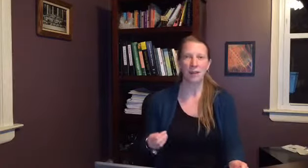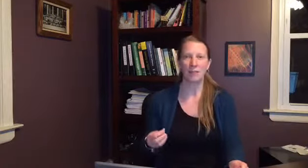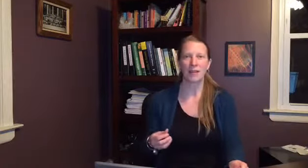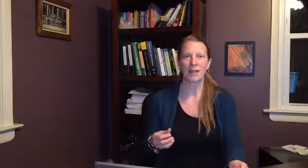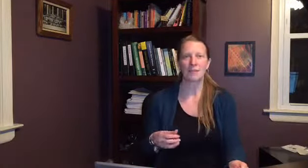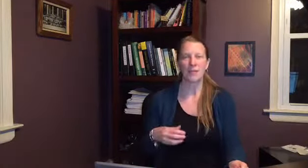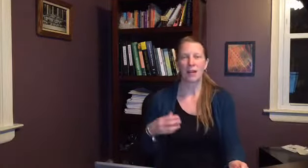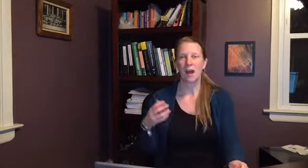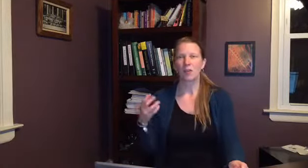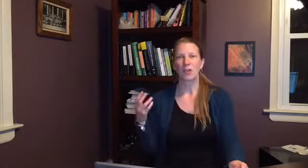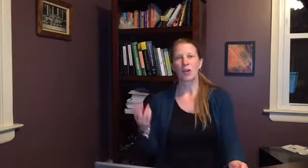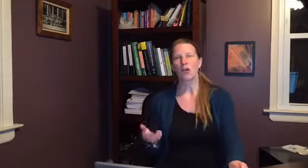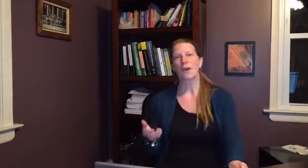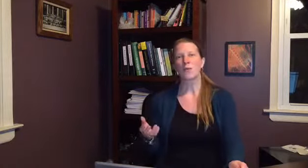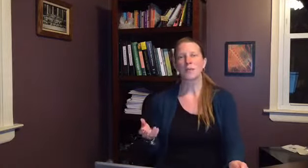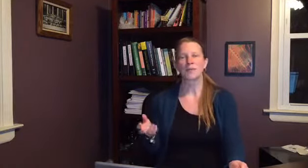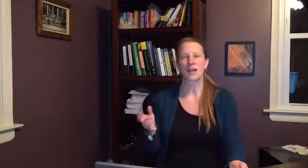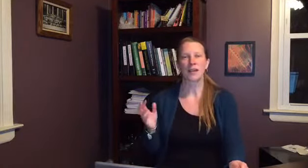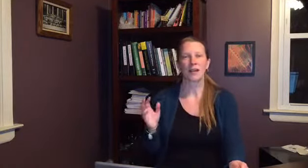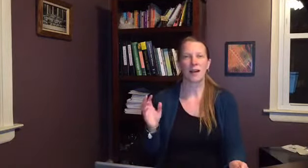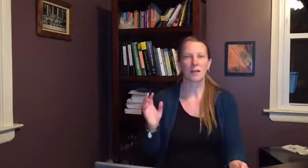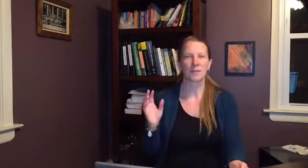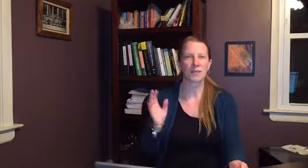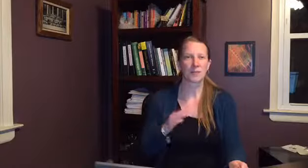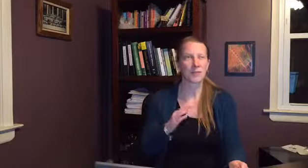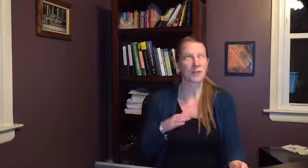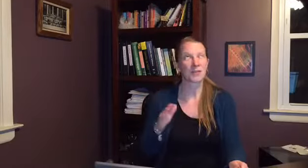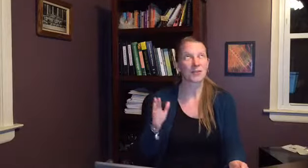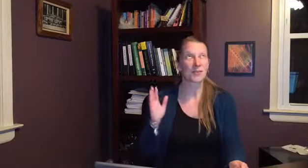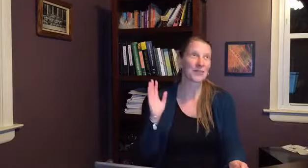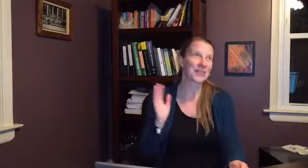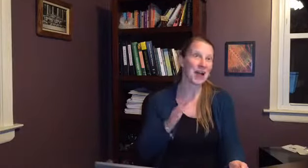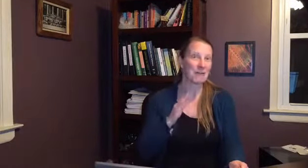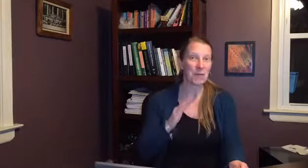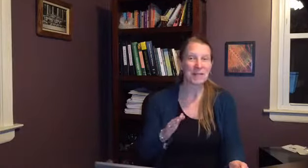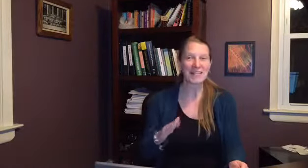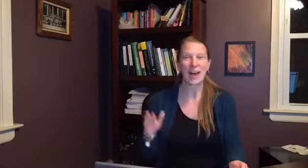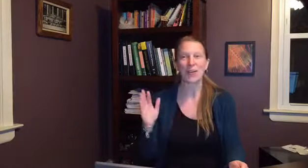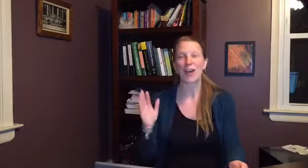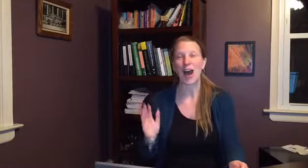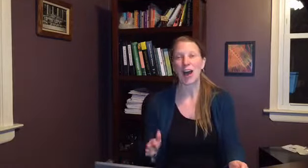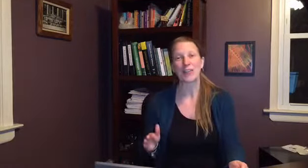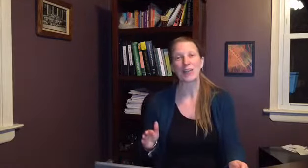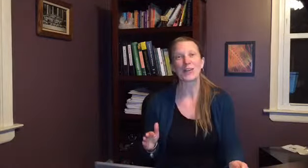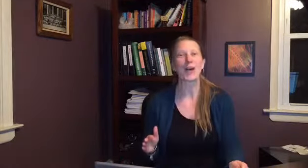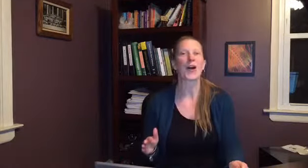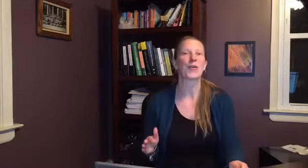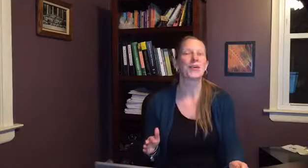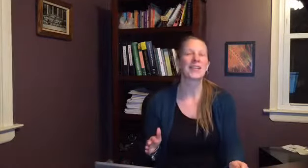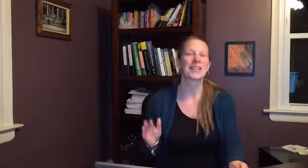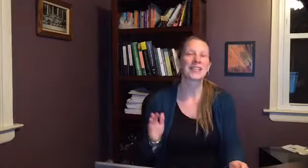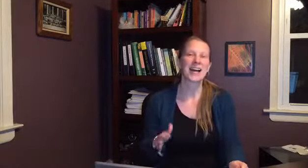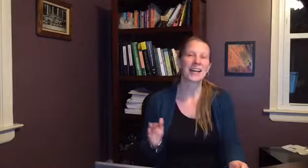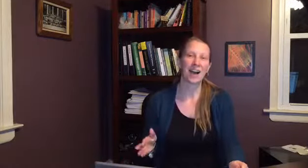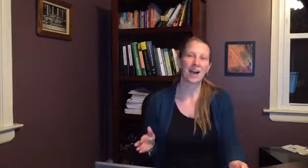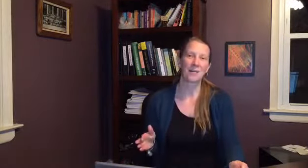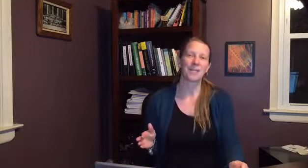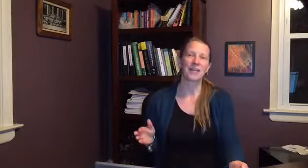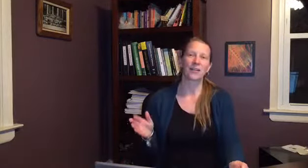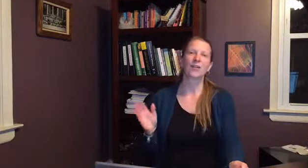me um you can go to my website um www.womenshealthonthego.com go to